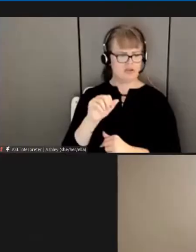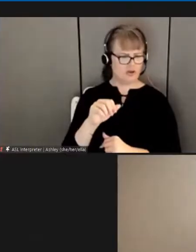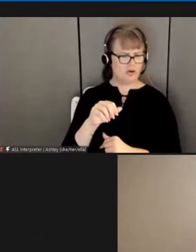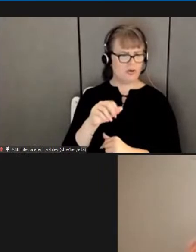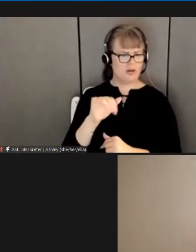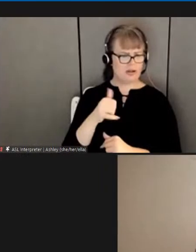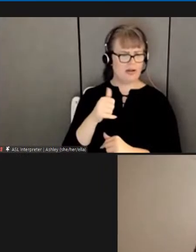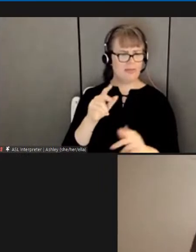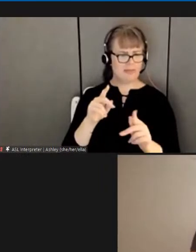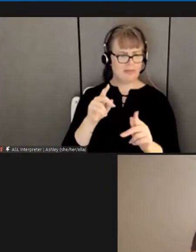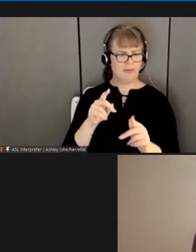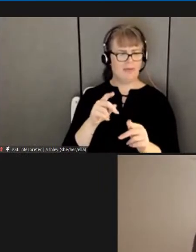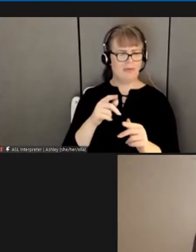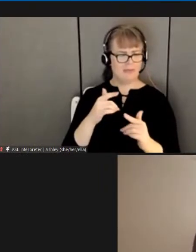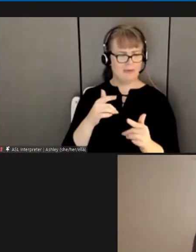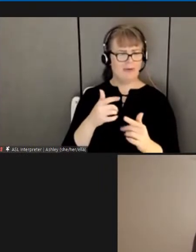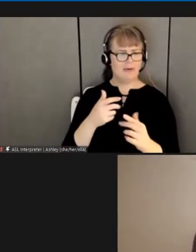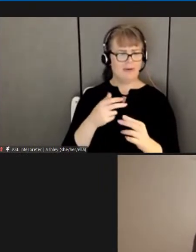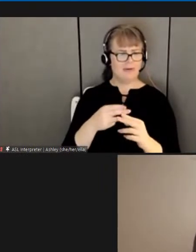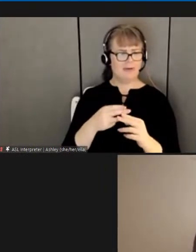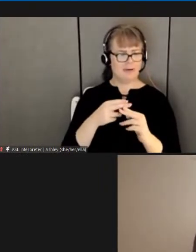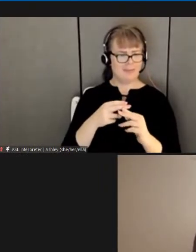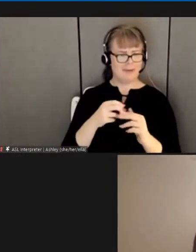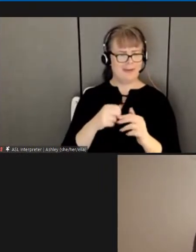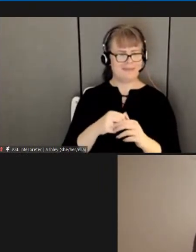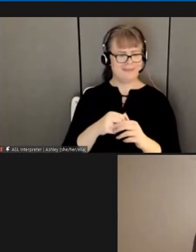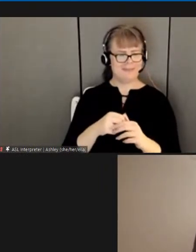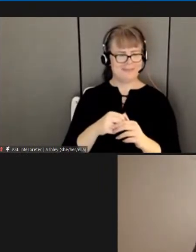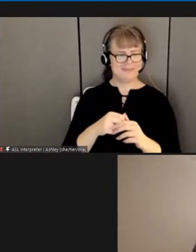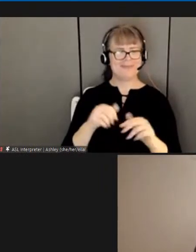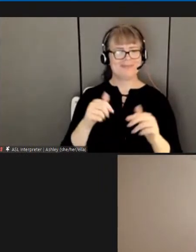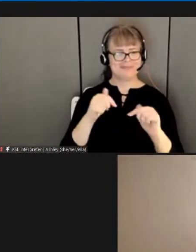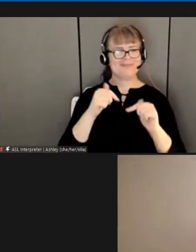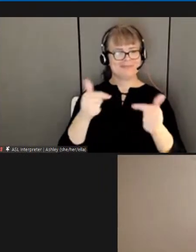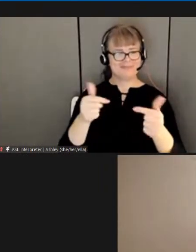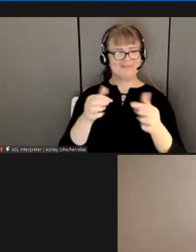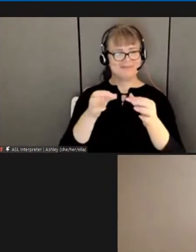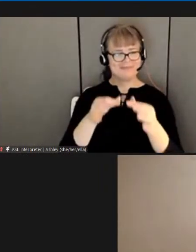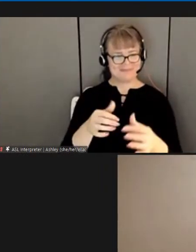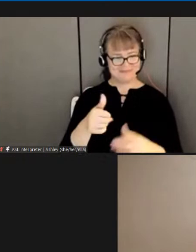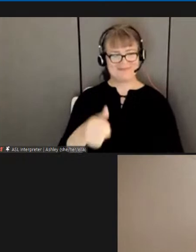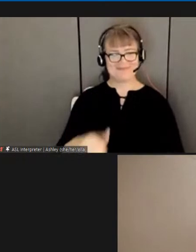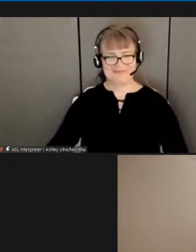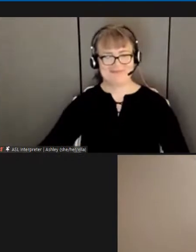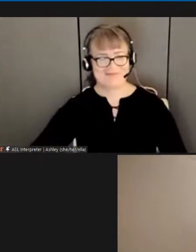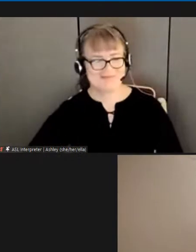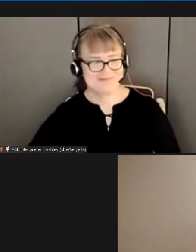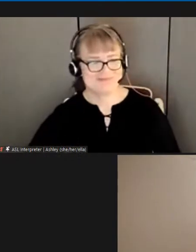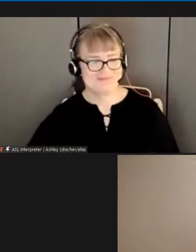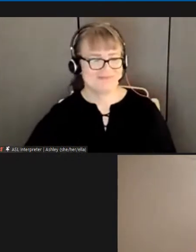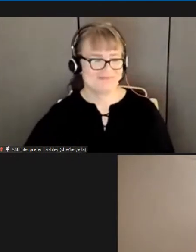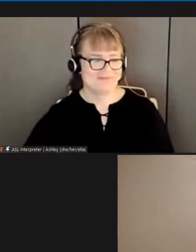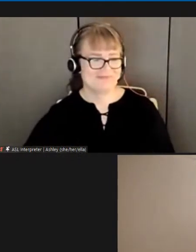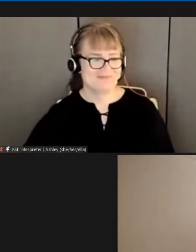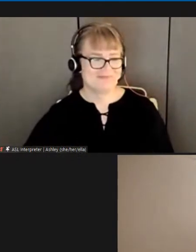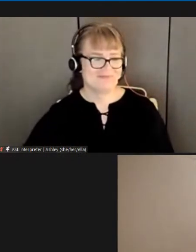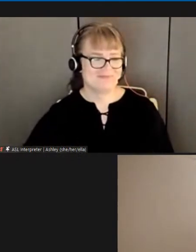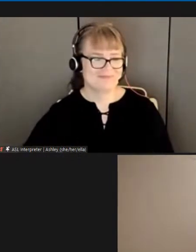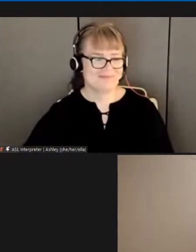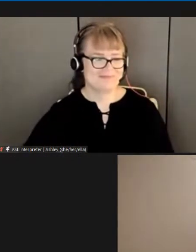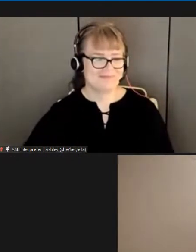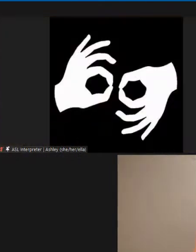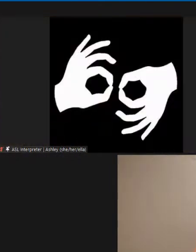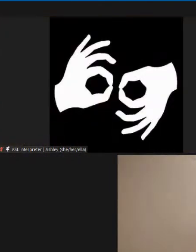Good afternoon, brothers and sisters of the American Postal Workers Union. I bring you greetings on behalf of